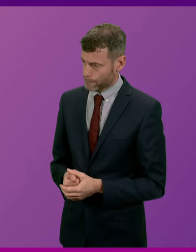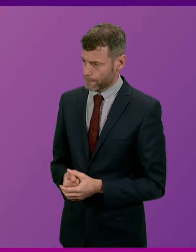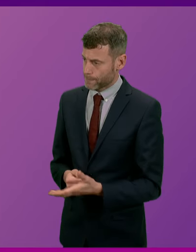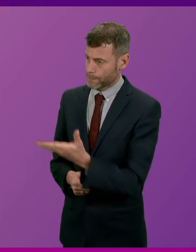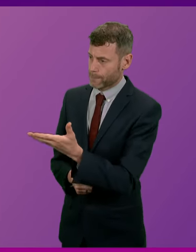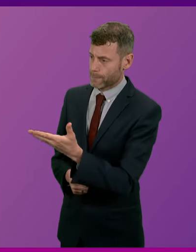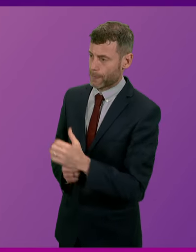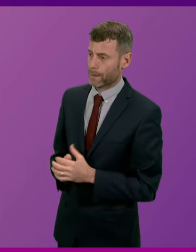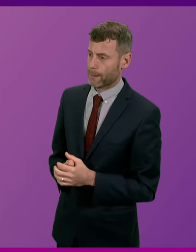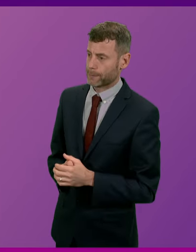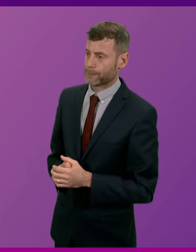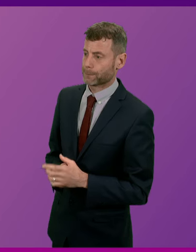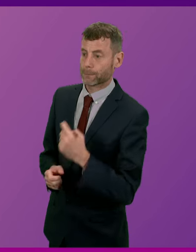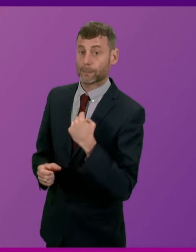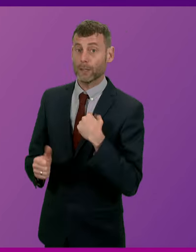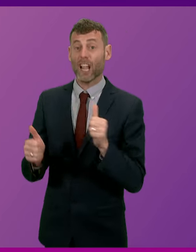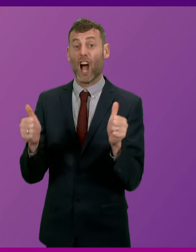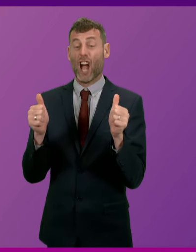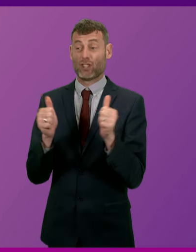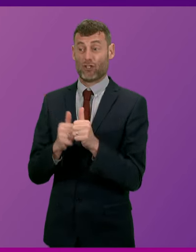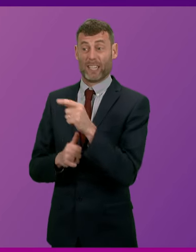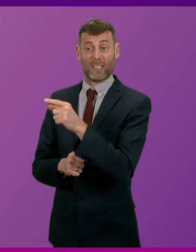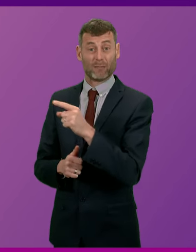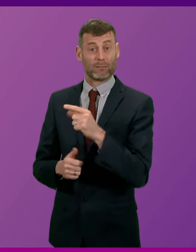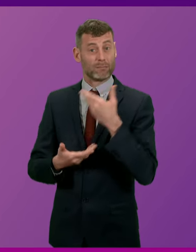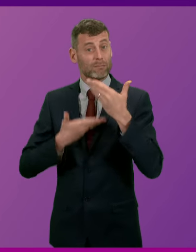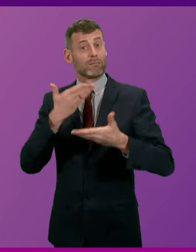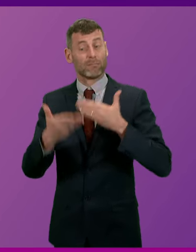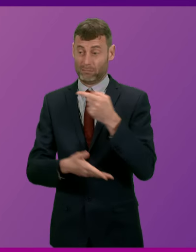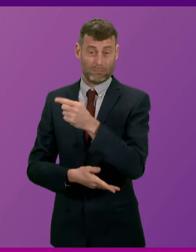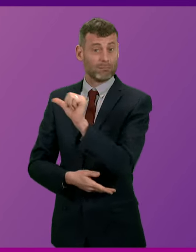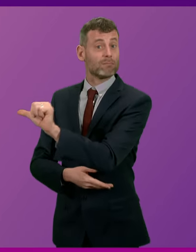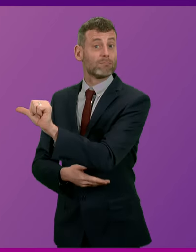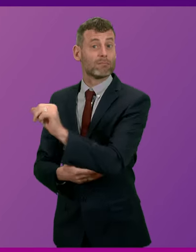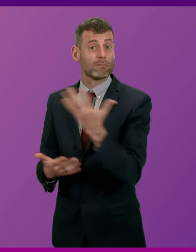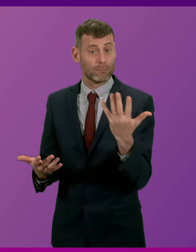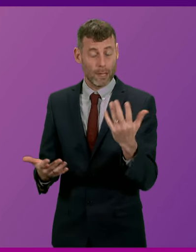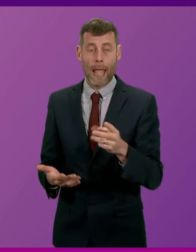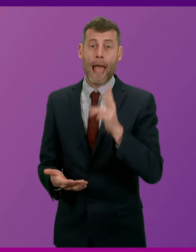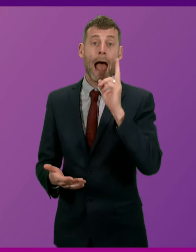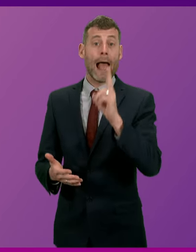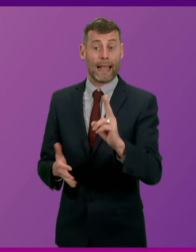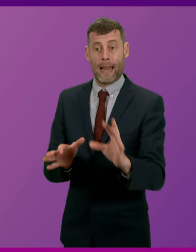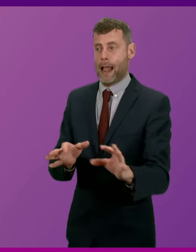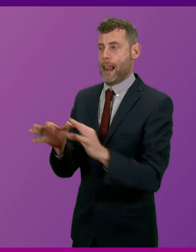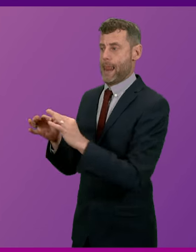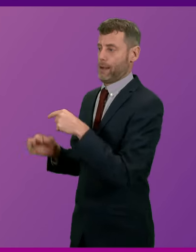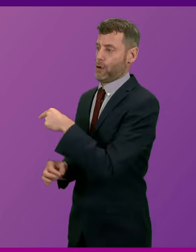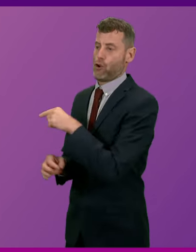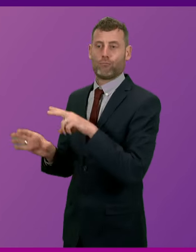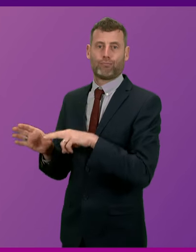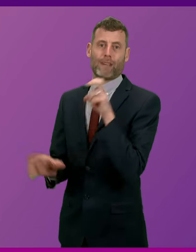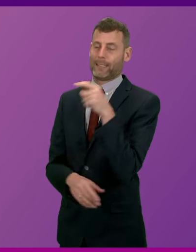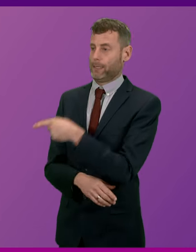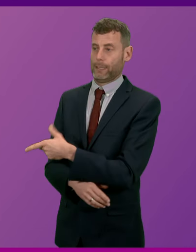Yes, I absolutely agree with Kevin Stewart. This is just another example of the disastrous impacts of Brexit, a Brexit